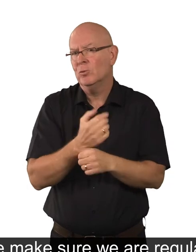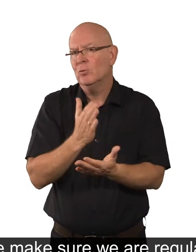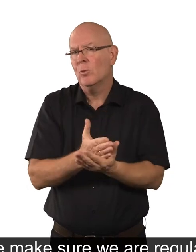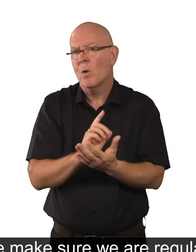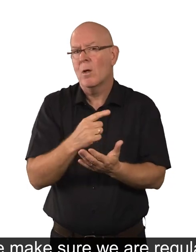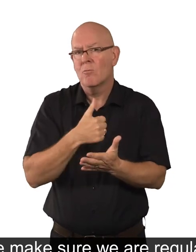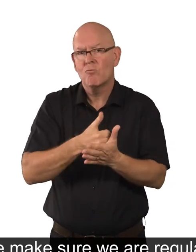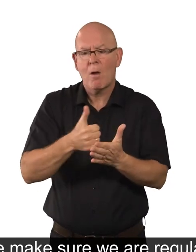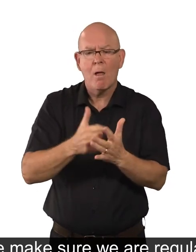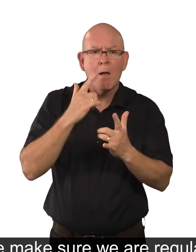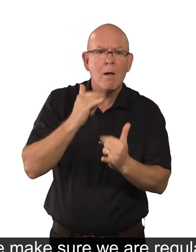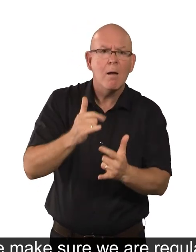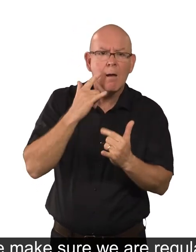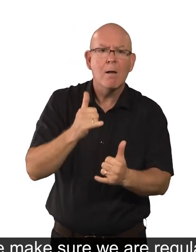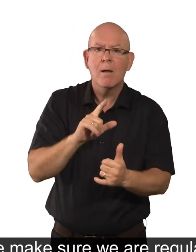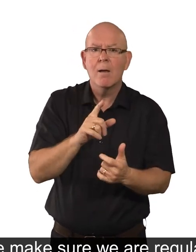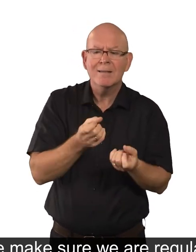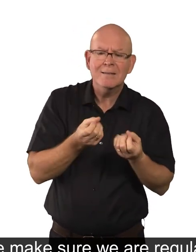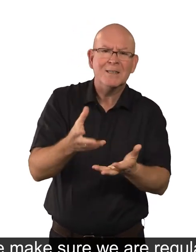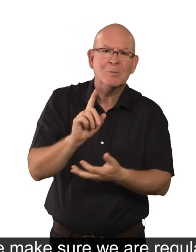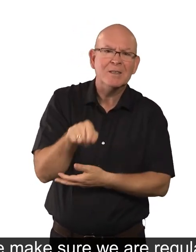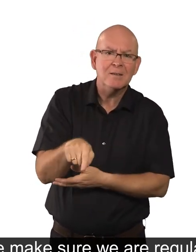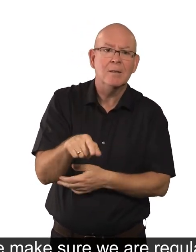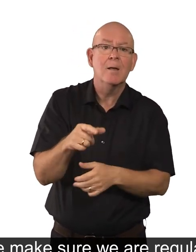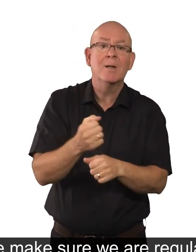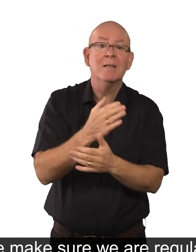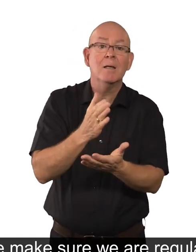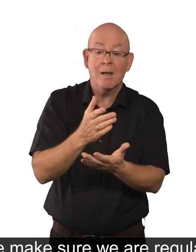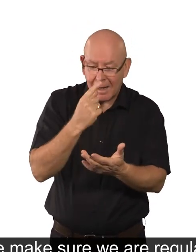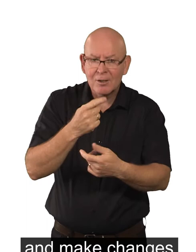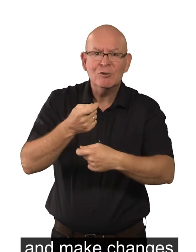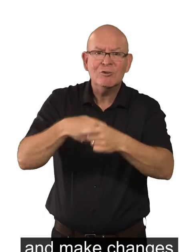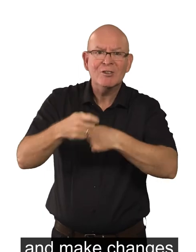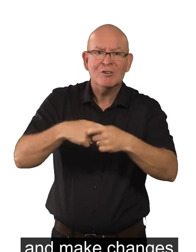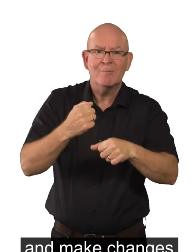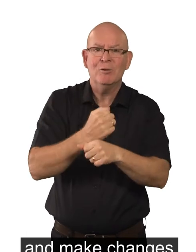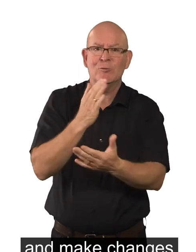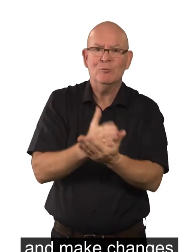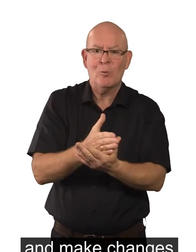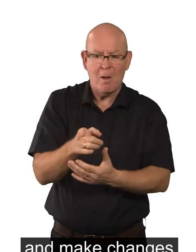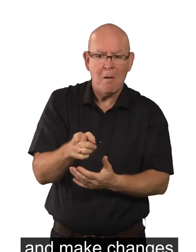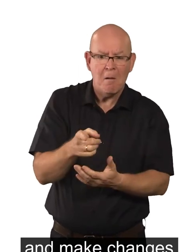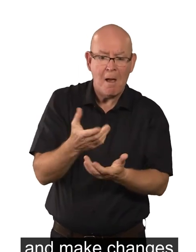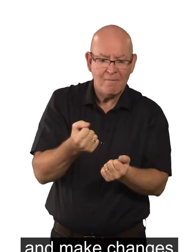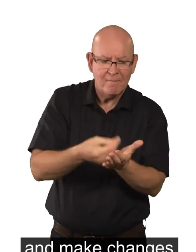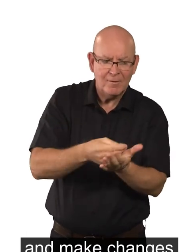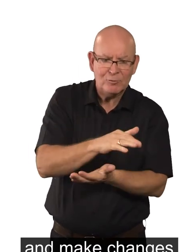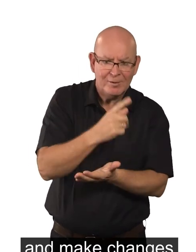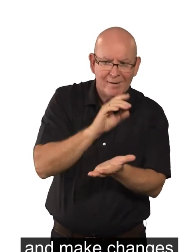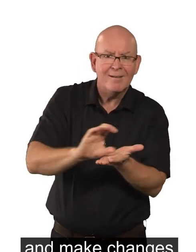We make sure we are regularly checking on what we spend, and make changes to make sure it is enough.